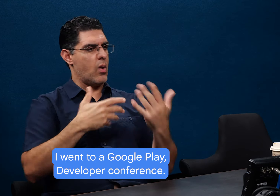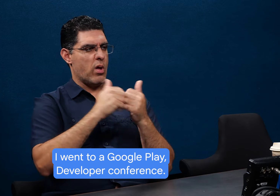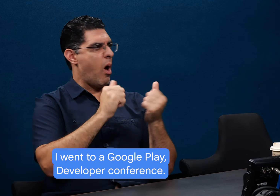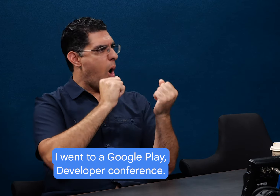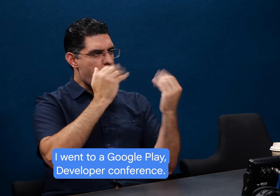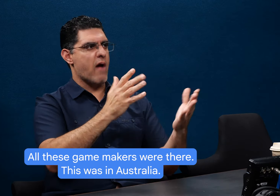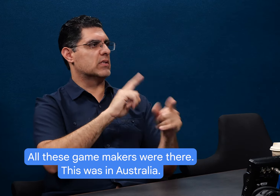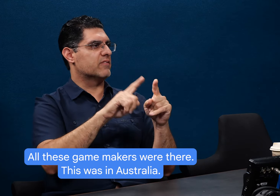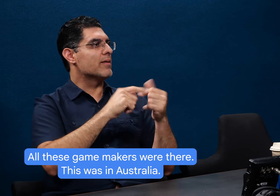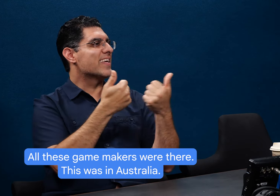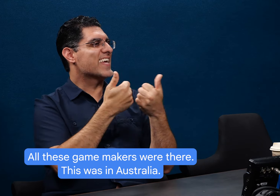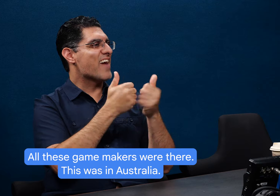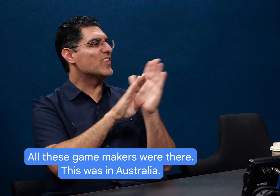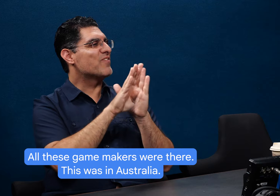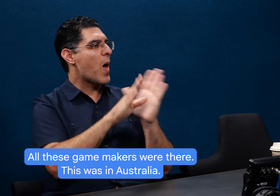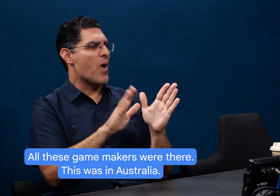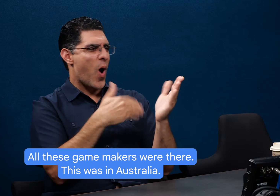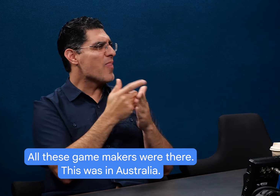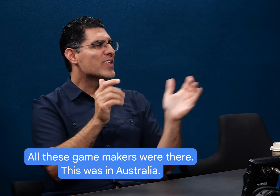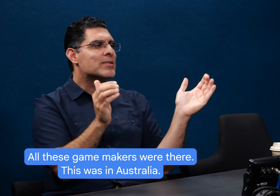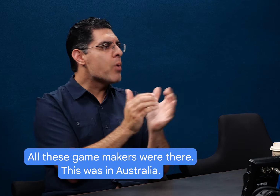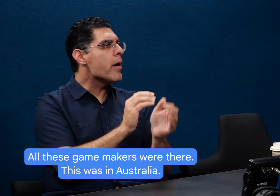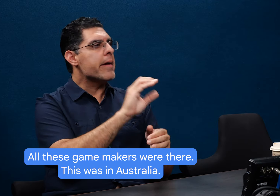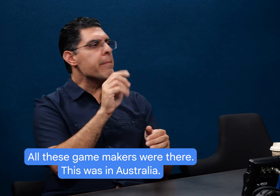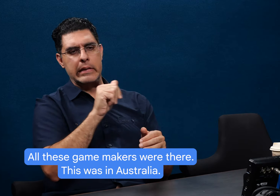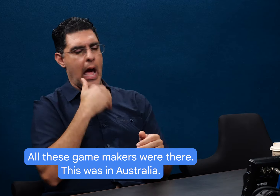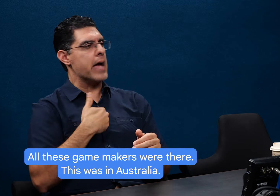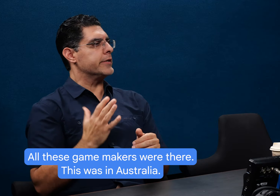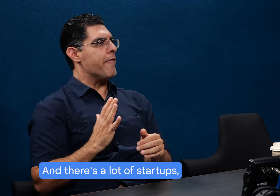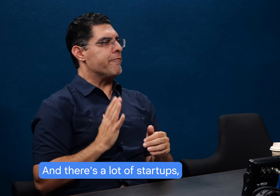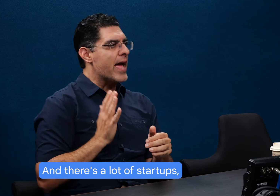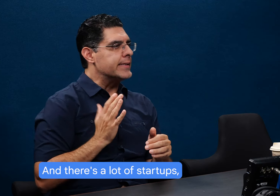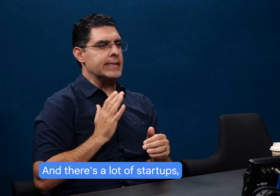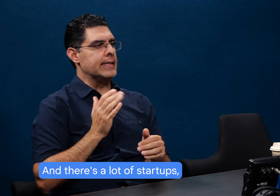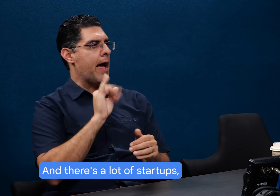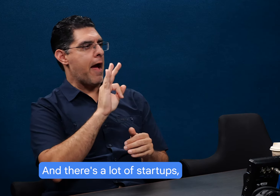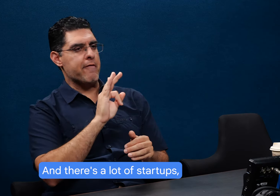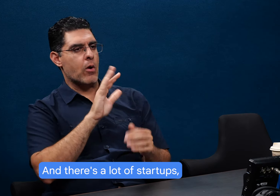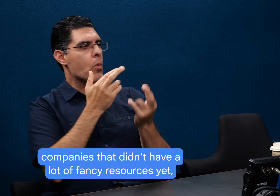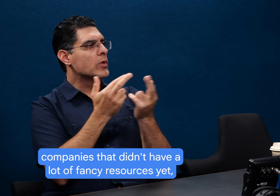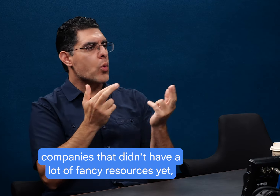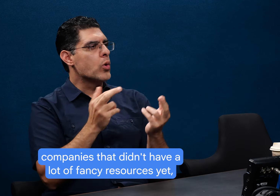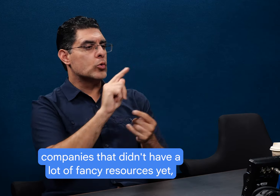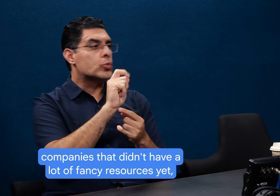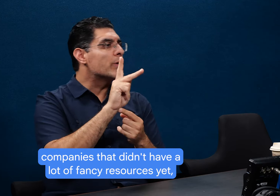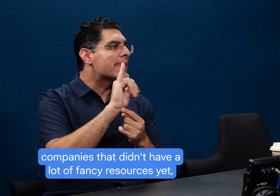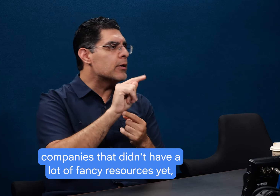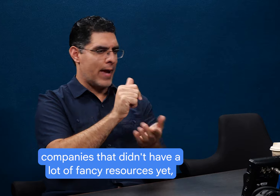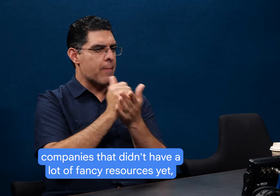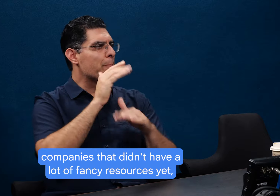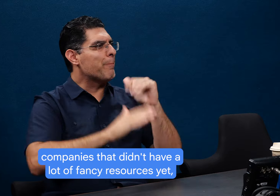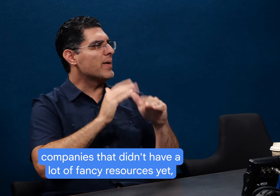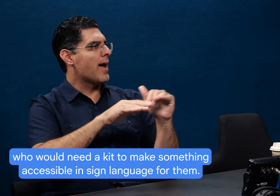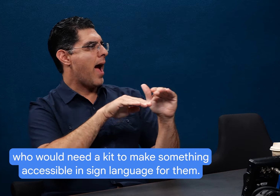conference, all these game makers were there. This was, uh, in Australia. Um, and there's a lot of startups, companies that didn't have a lot